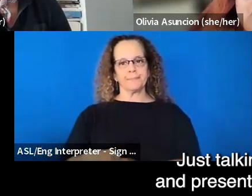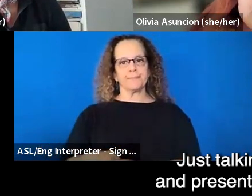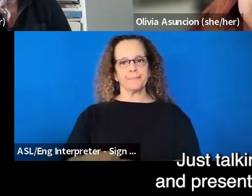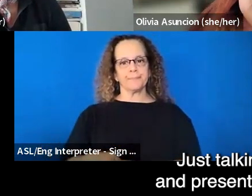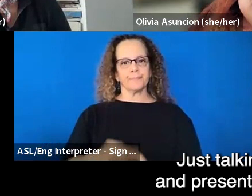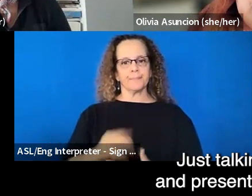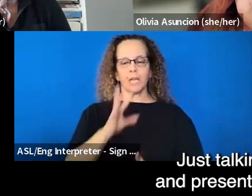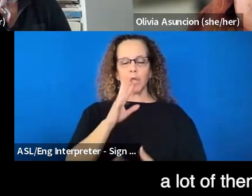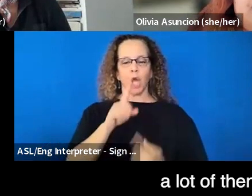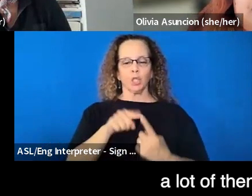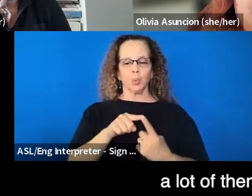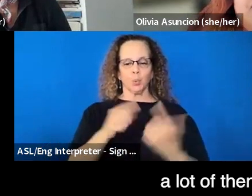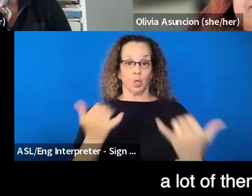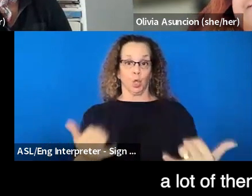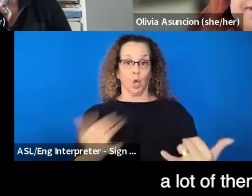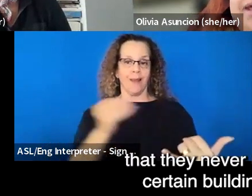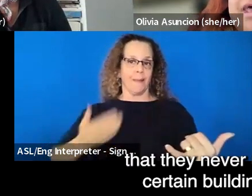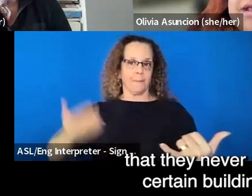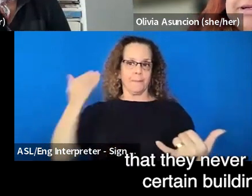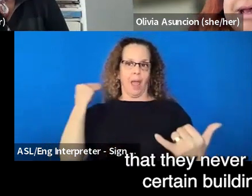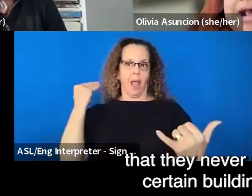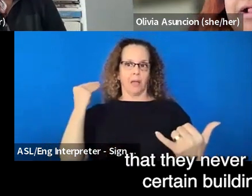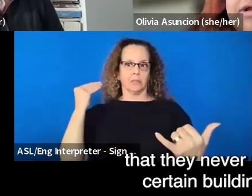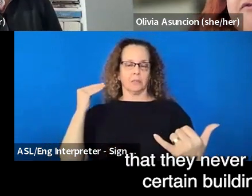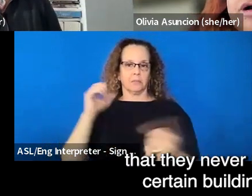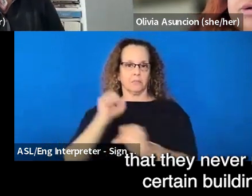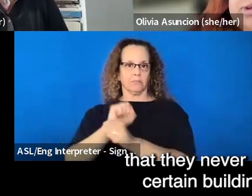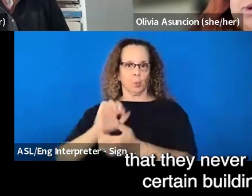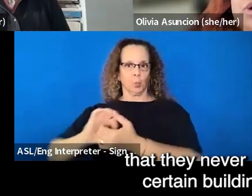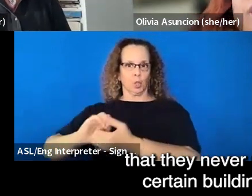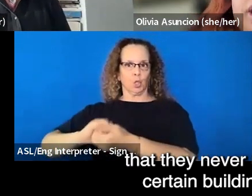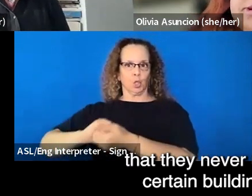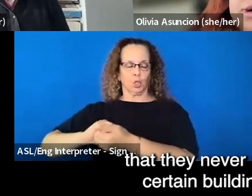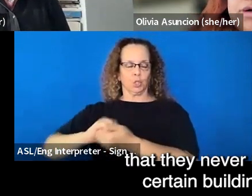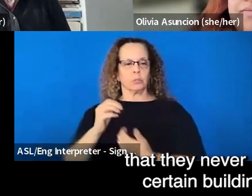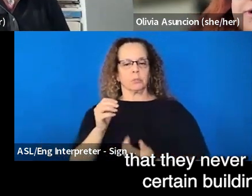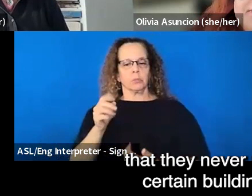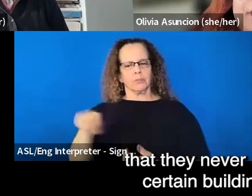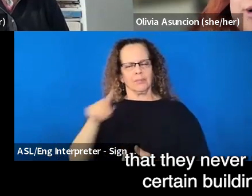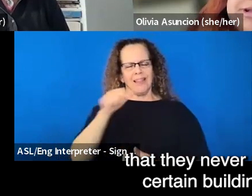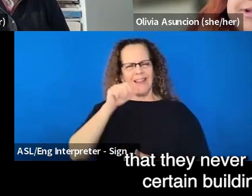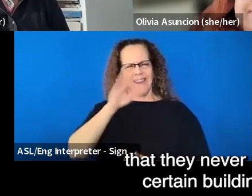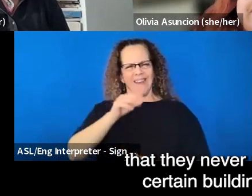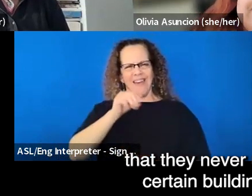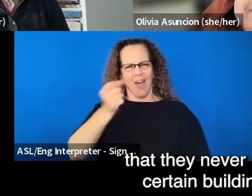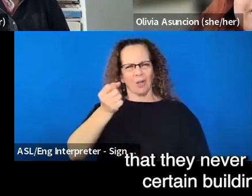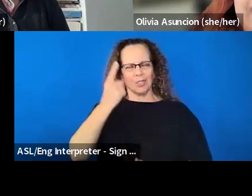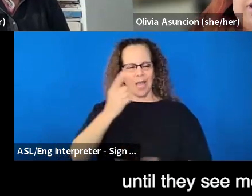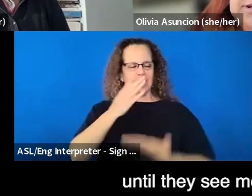to past and our present colleagues, a lot of them have said that they never understood why certain building codes